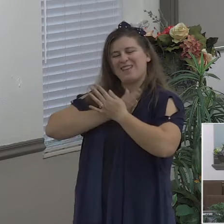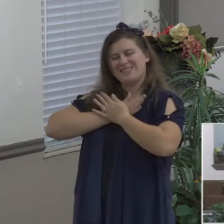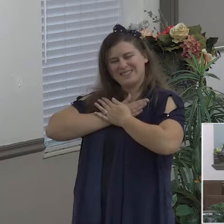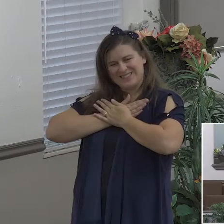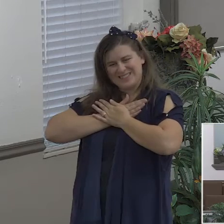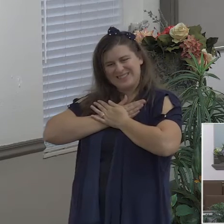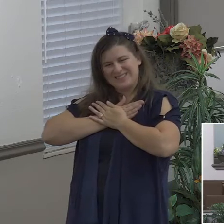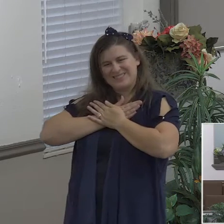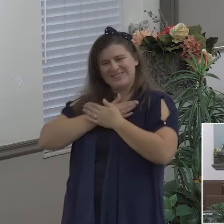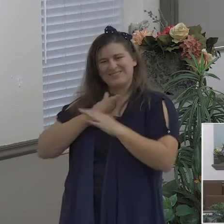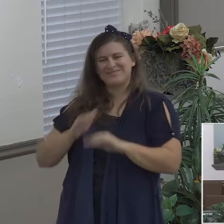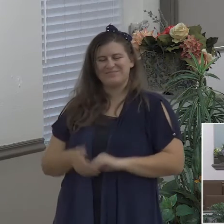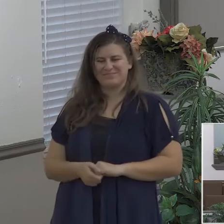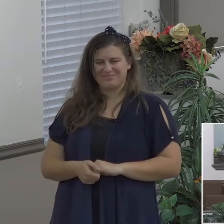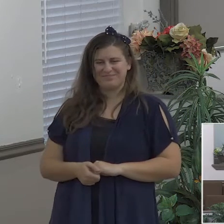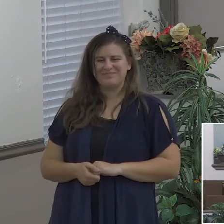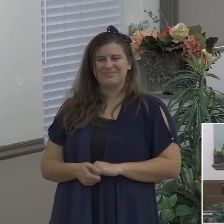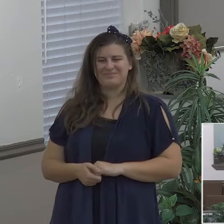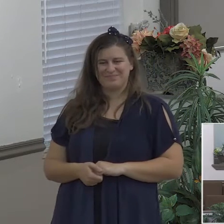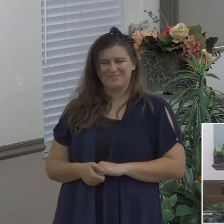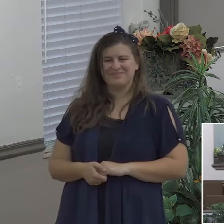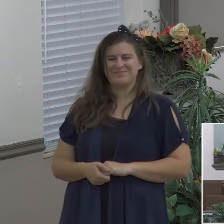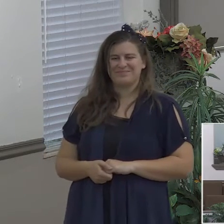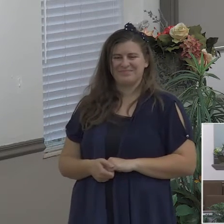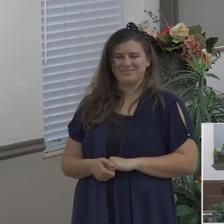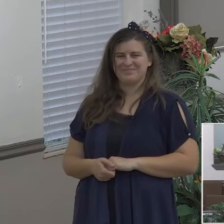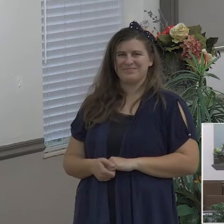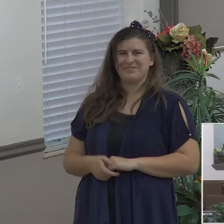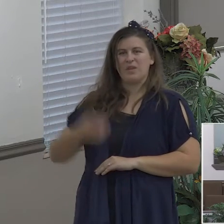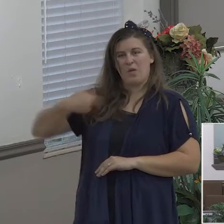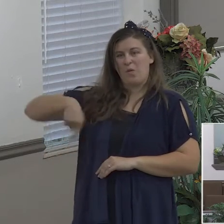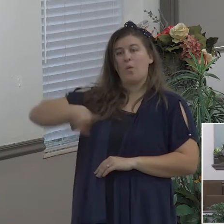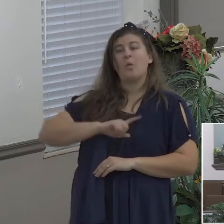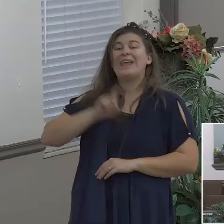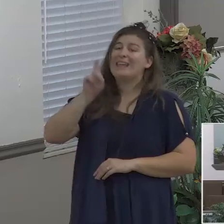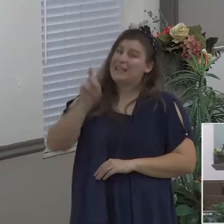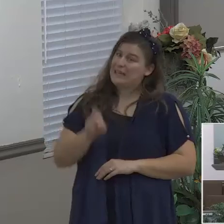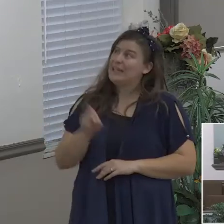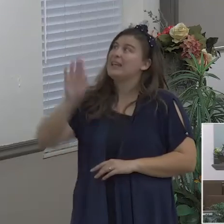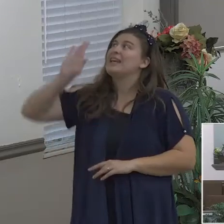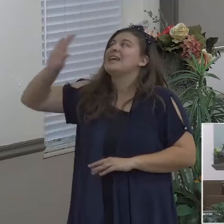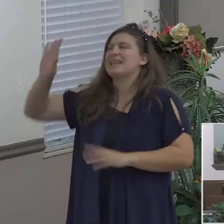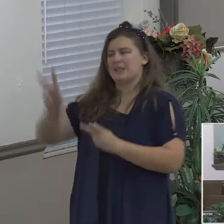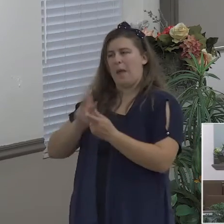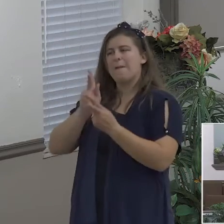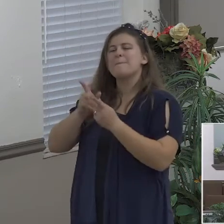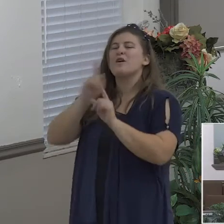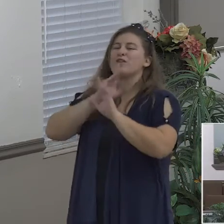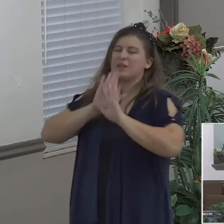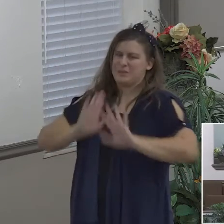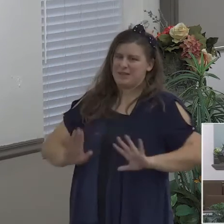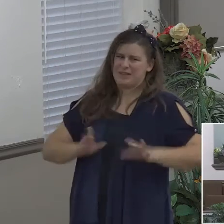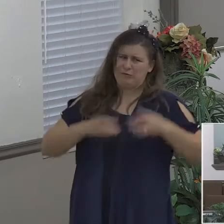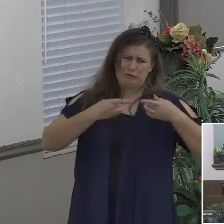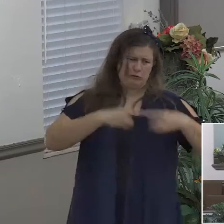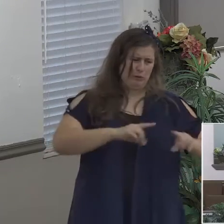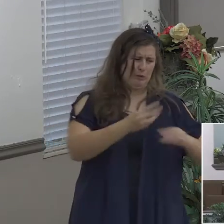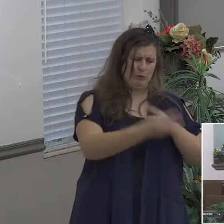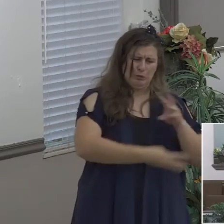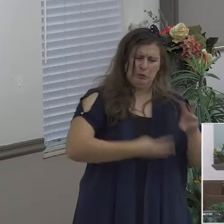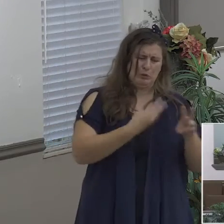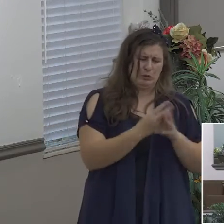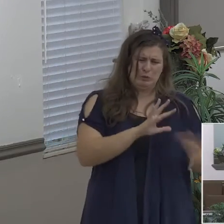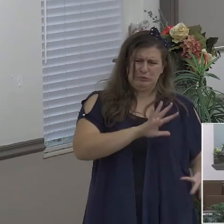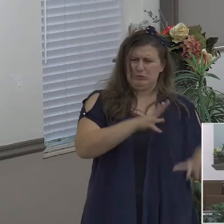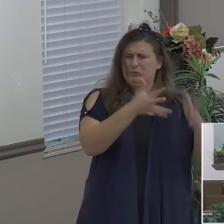we need perfect peace in a world that's filled with turmoil you and I ought to be the shining lights out